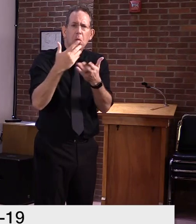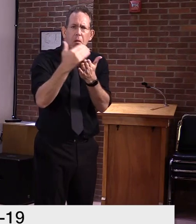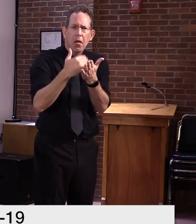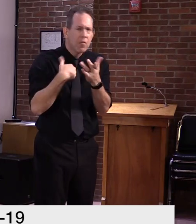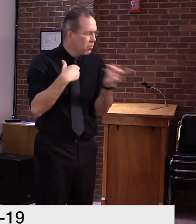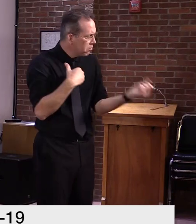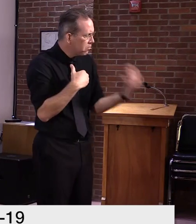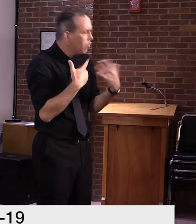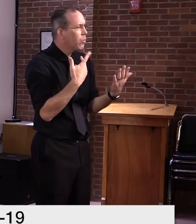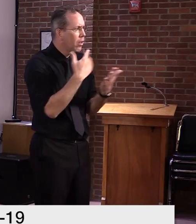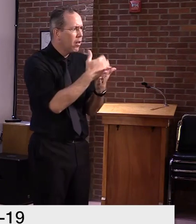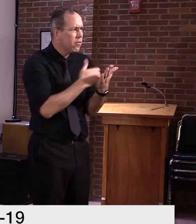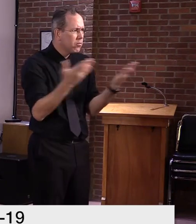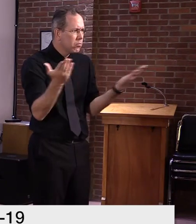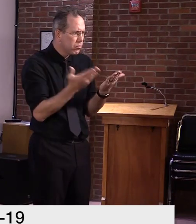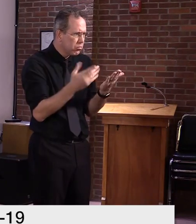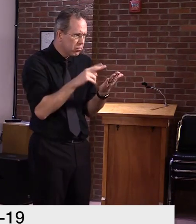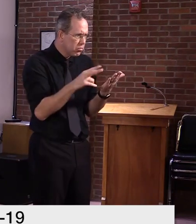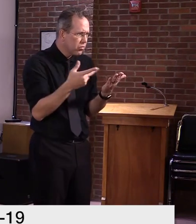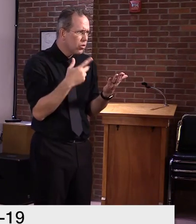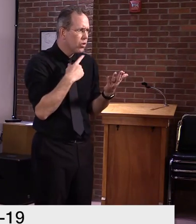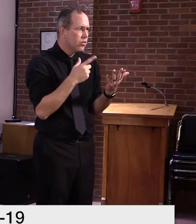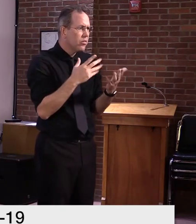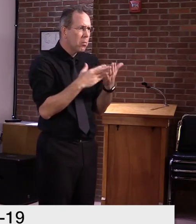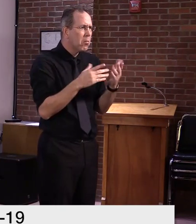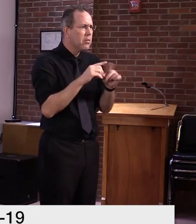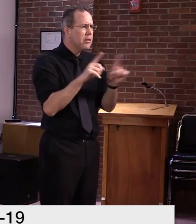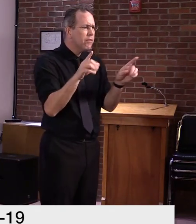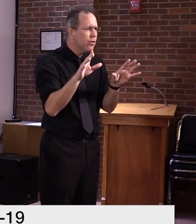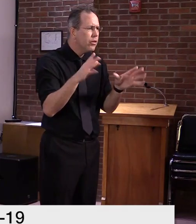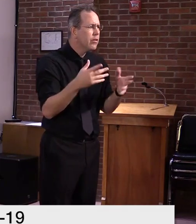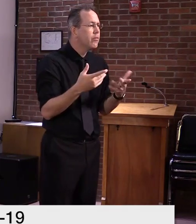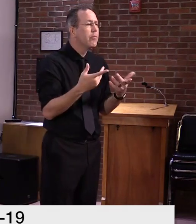um, the students certainly are different in many ways in how they behave.